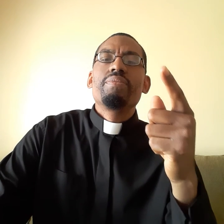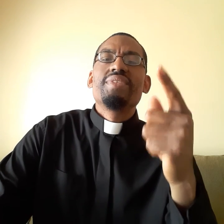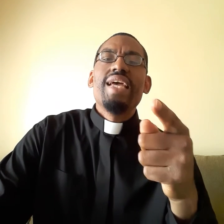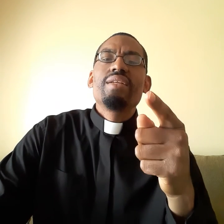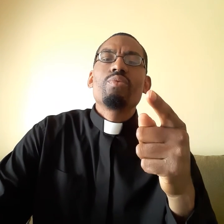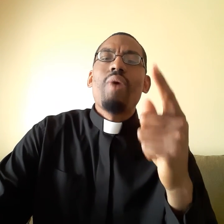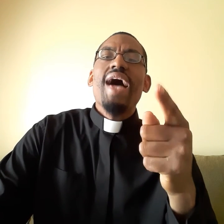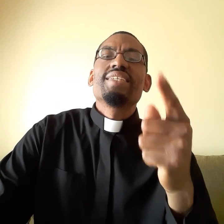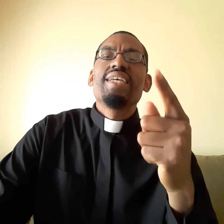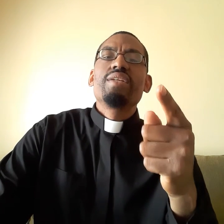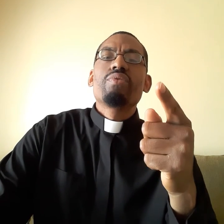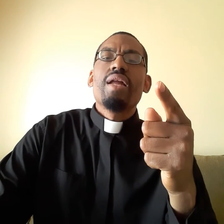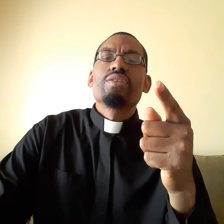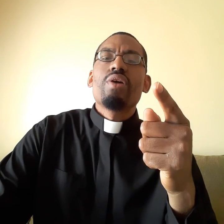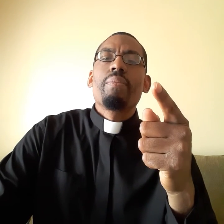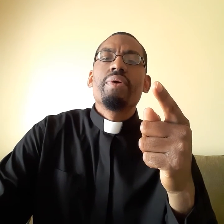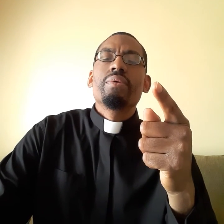Satan, why is Satan trying to stop you?